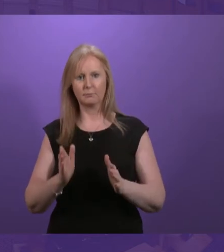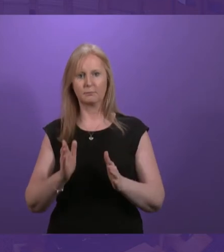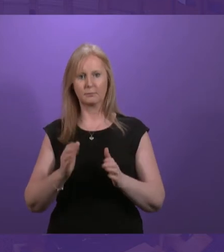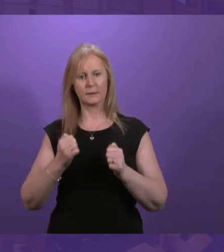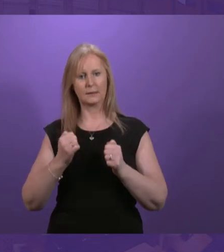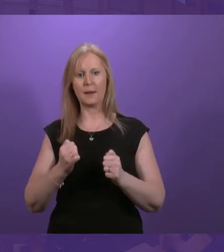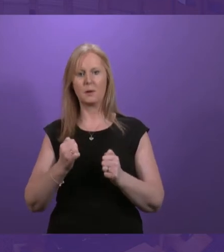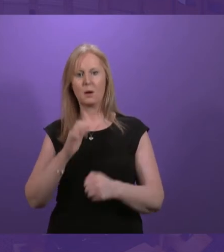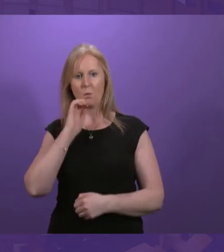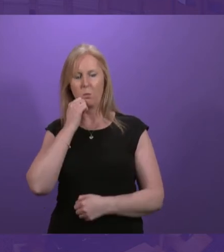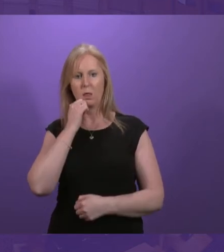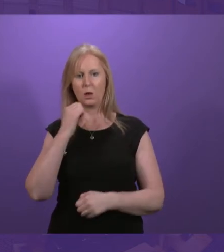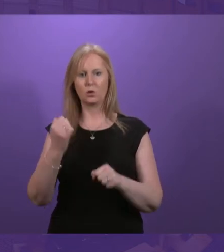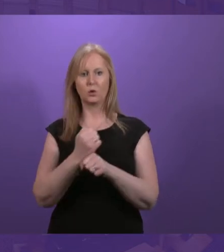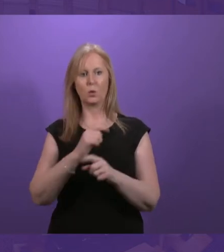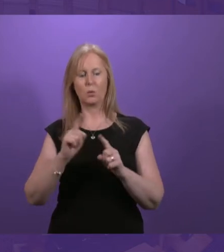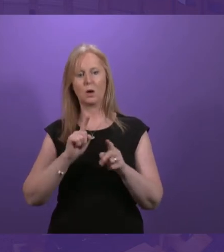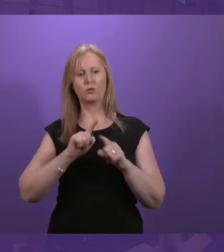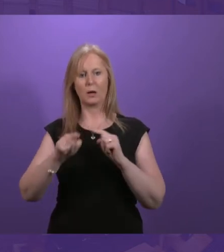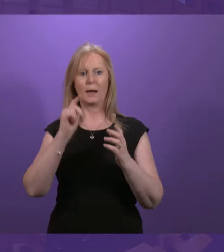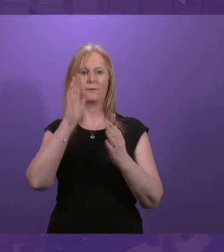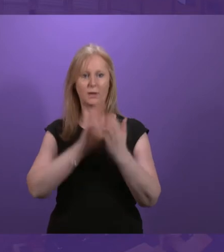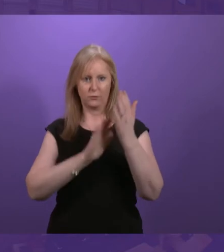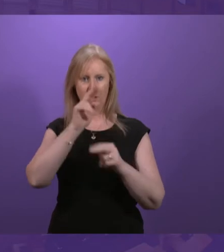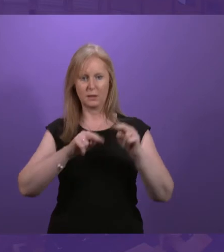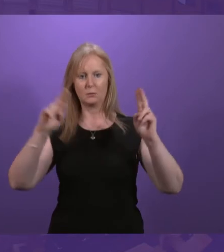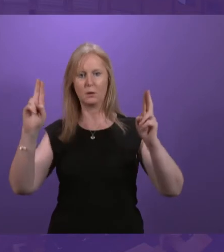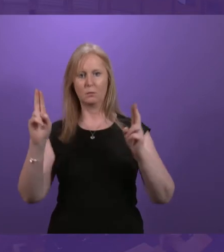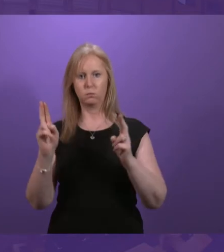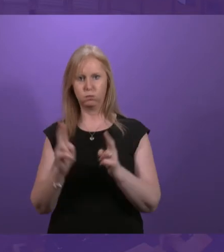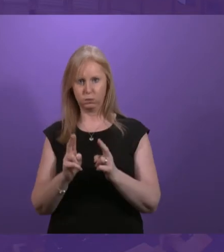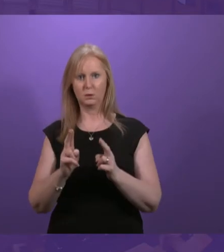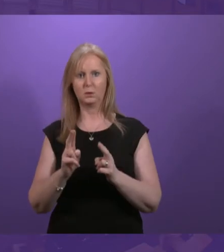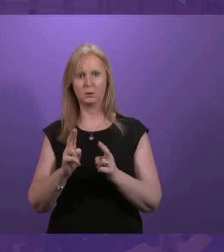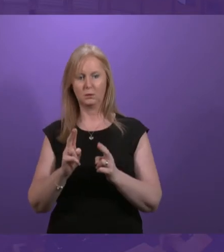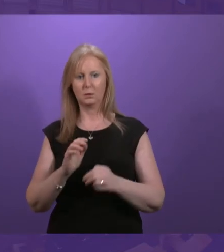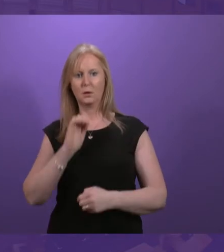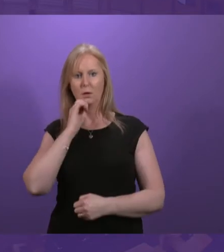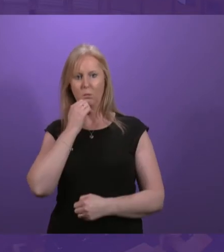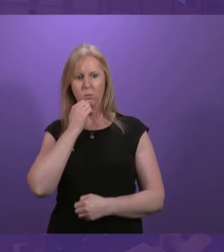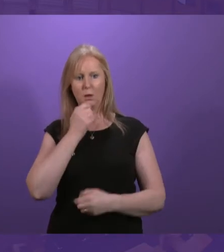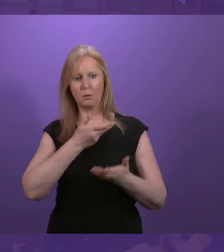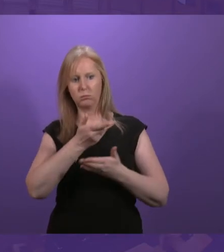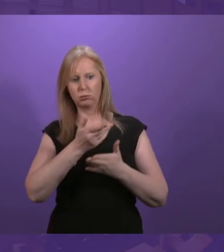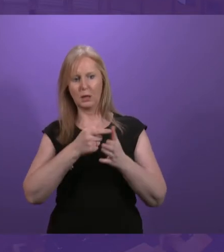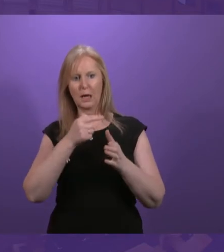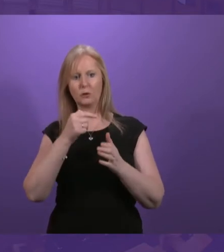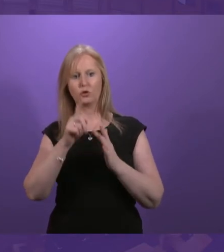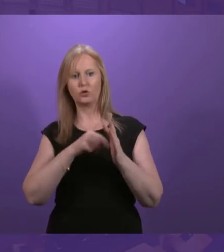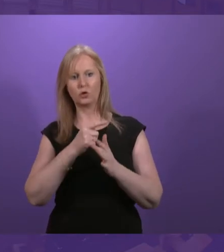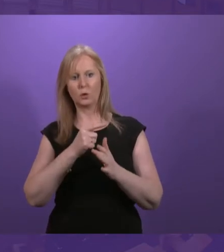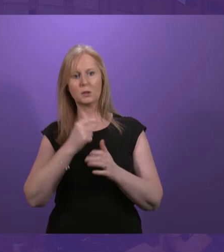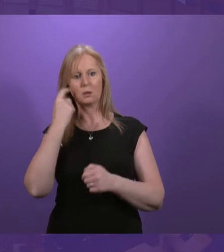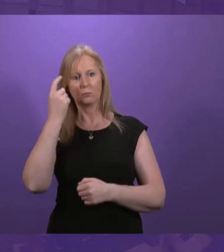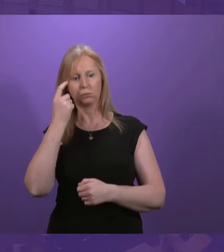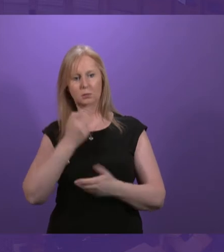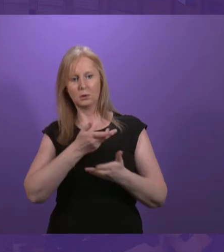whatever we can to minimise face-to-face assessments. I'm more than happy to consider that in much further detail with Alison Johnston when she sees